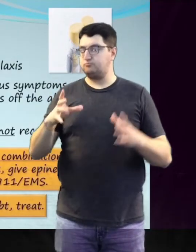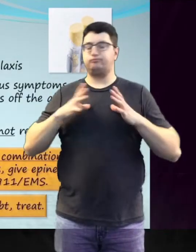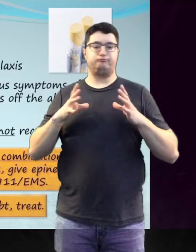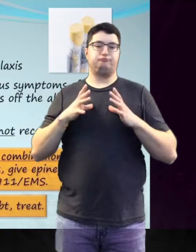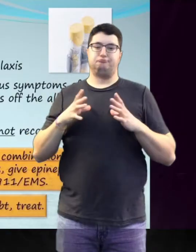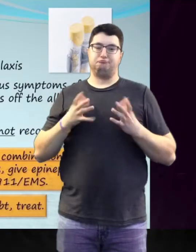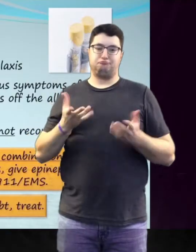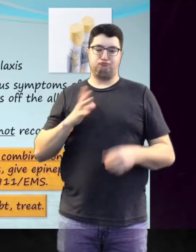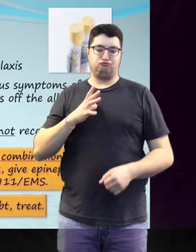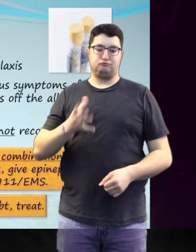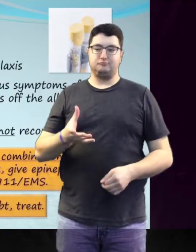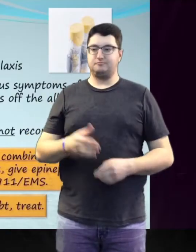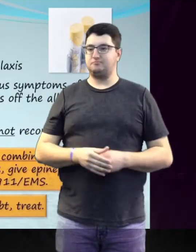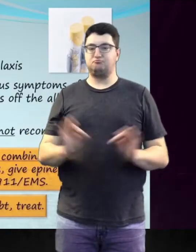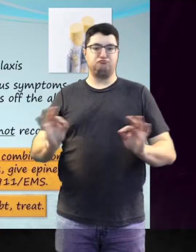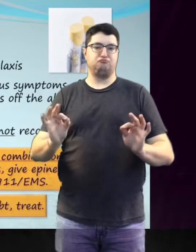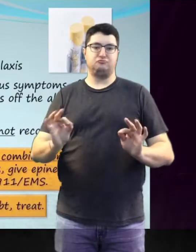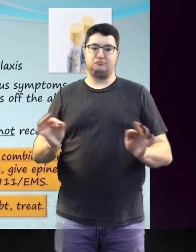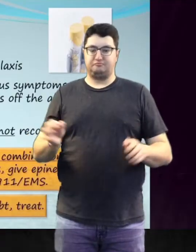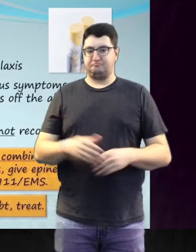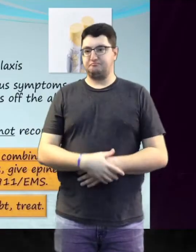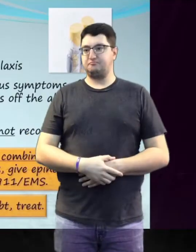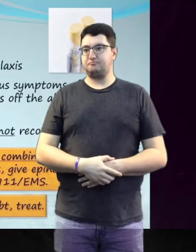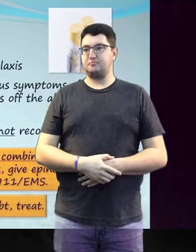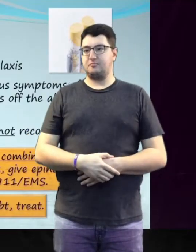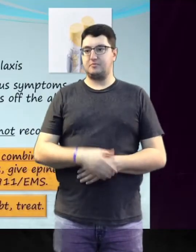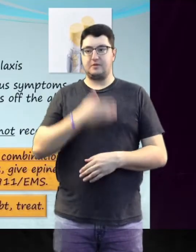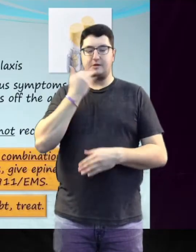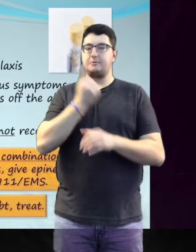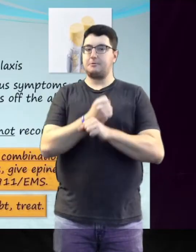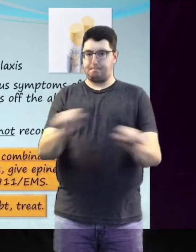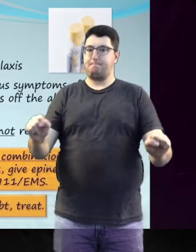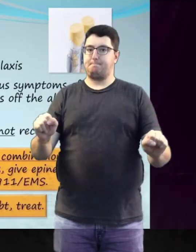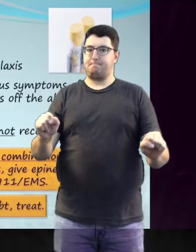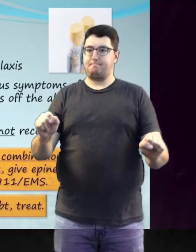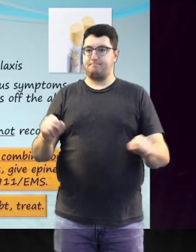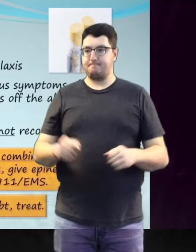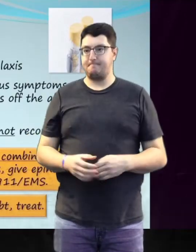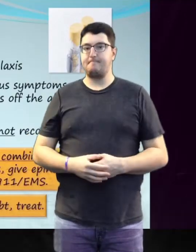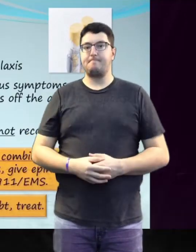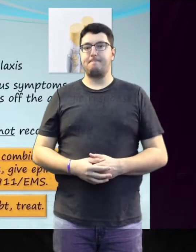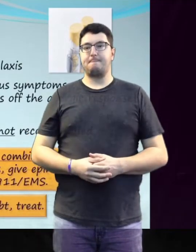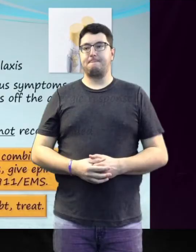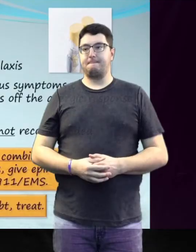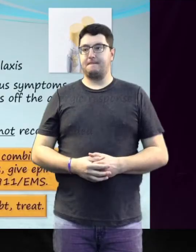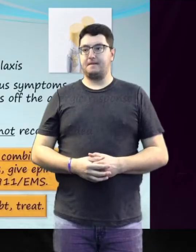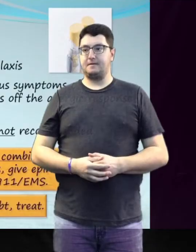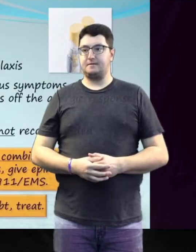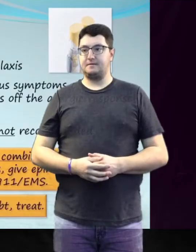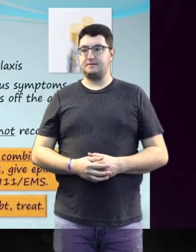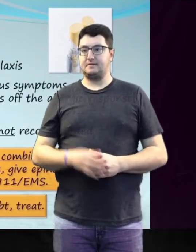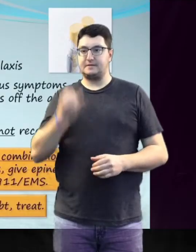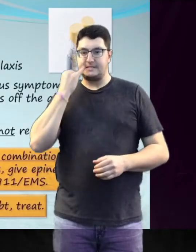reaction did not actually take place. The life-saving benefits of epinephrine in cases of suspected